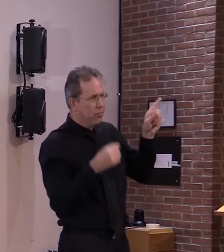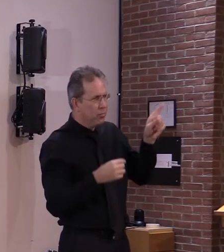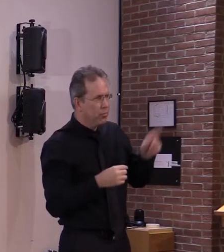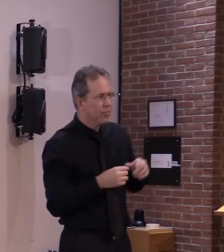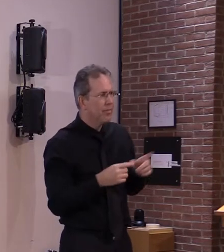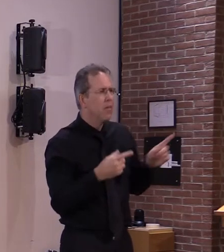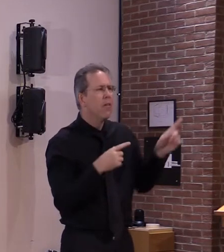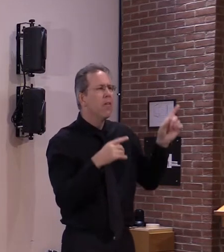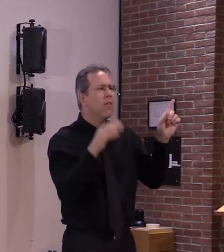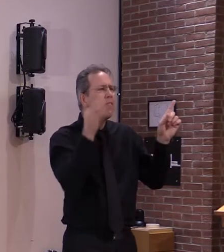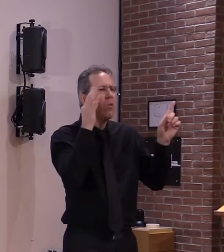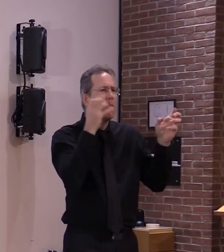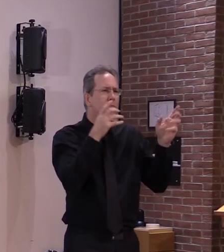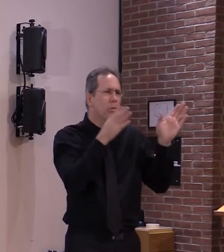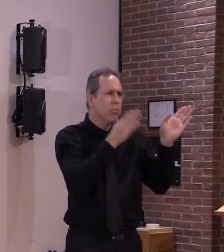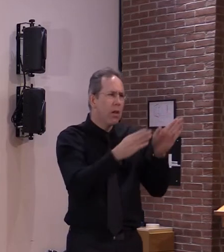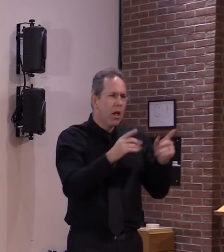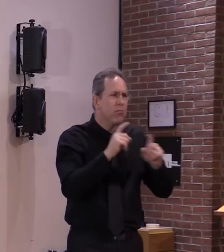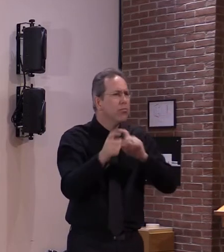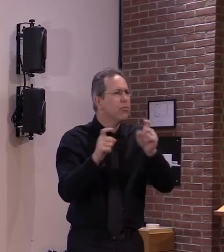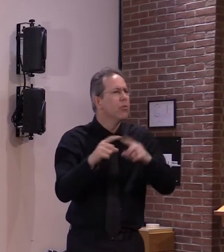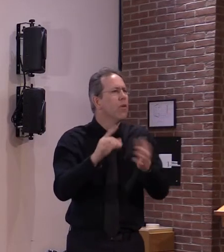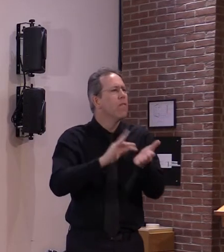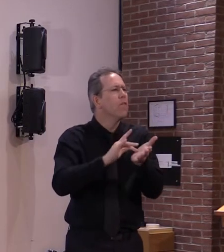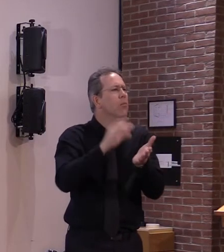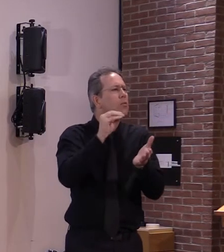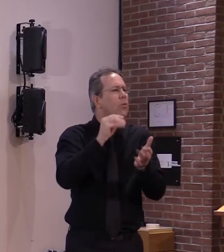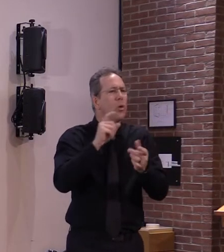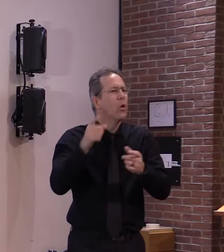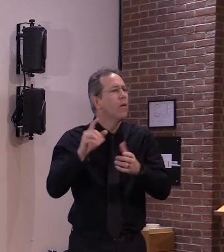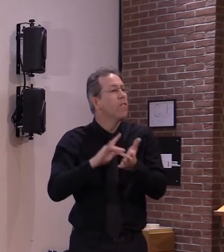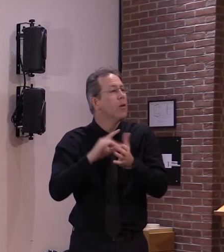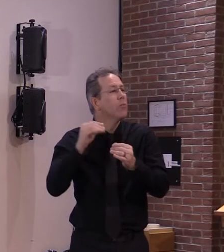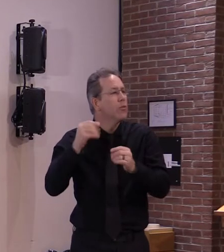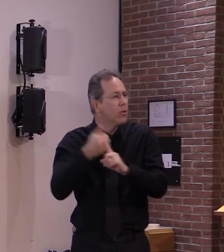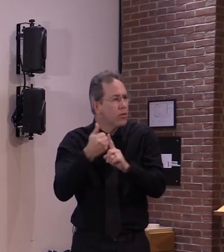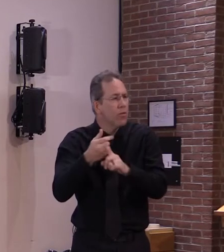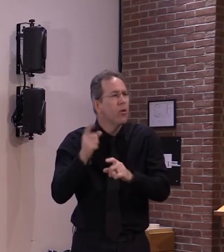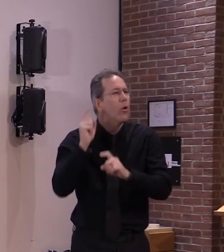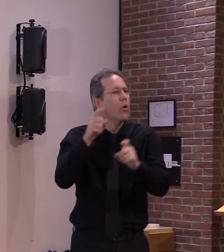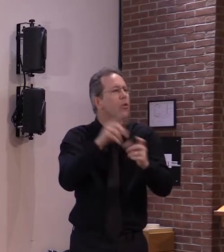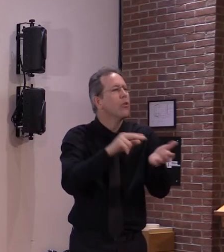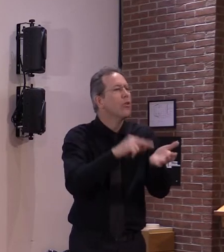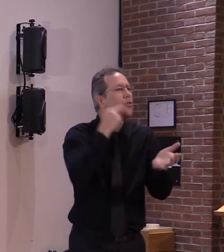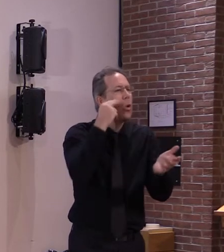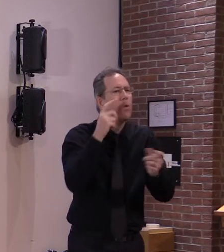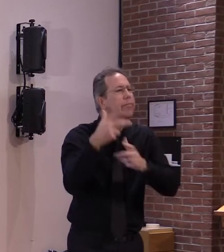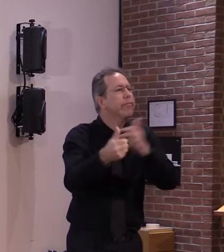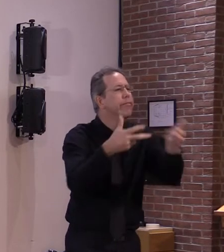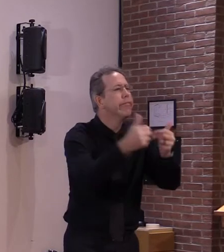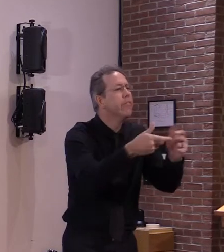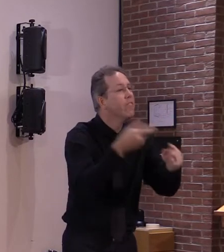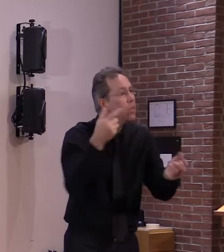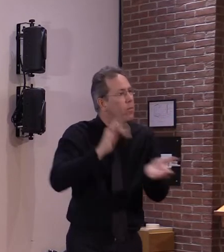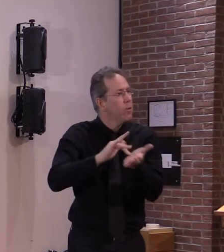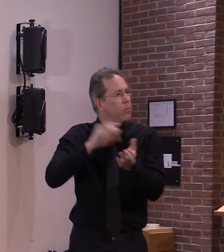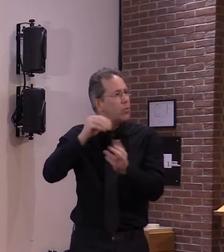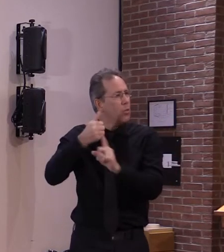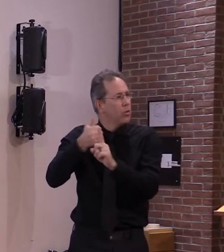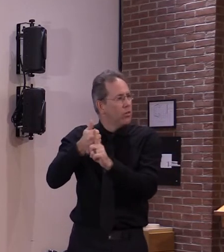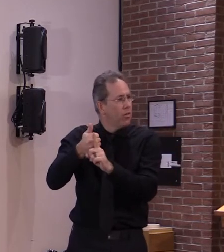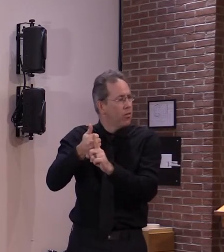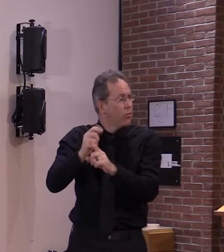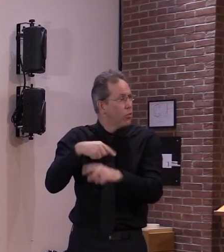and it will i think it will be carried out uh very effectively and efficiently it really